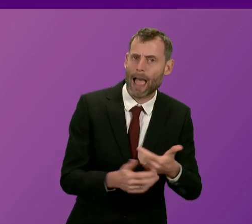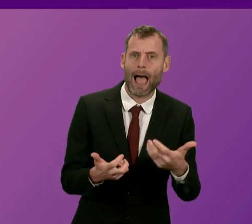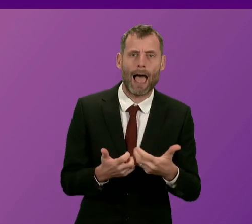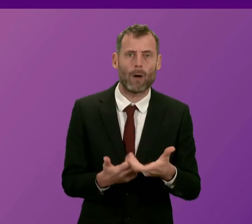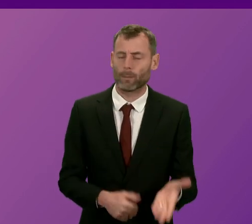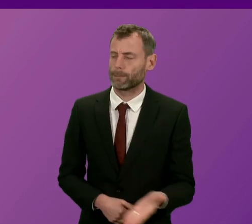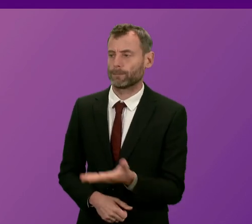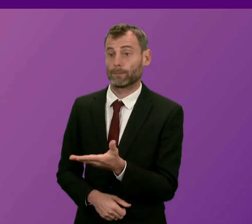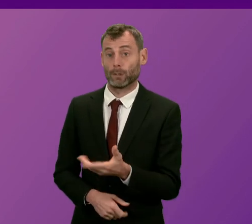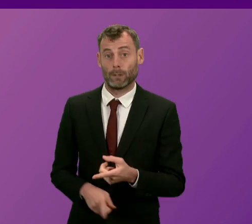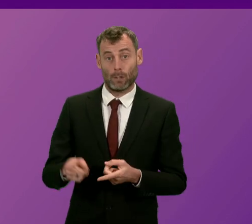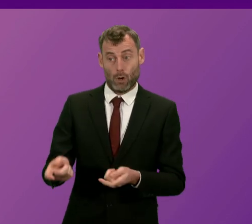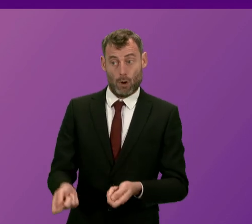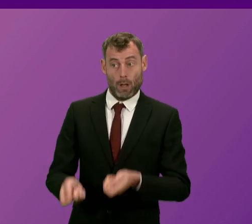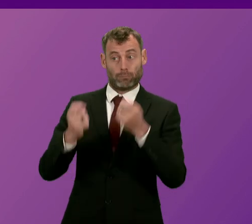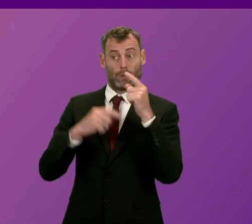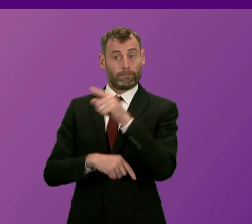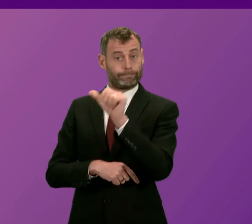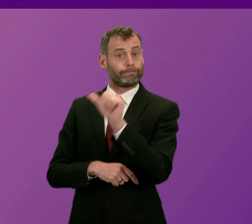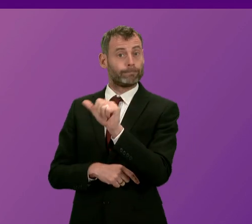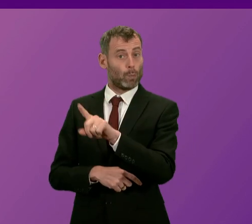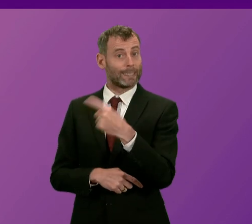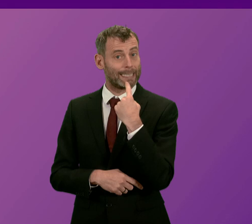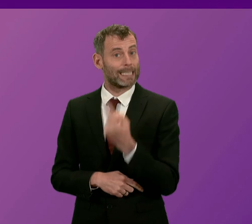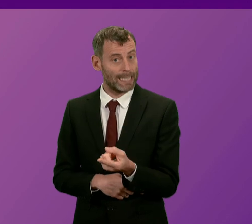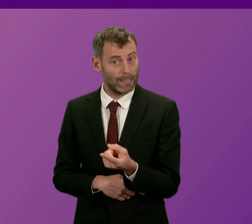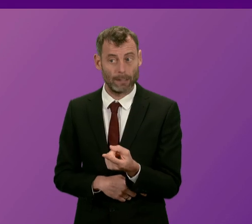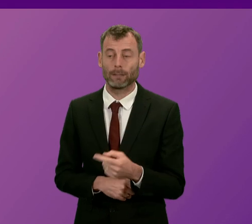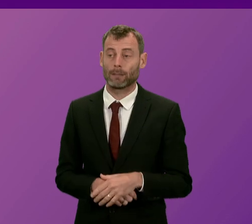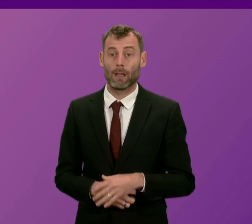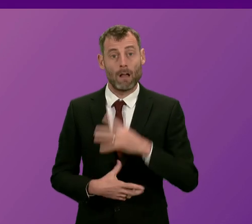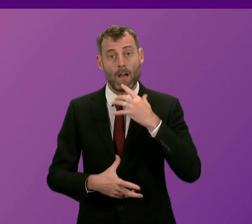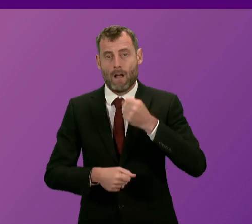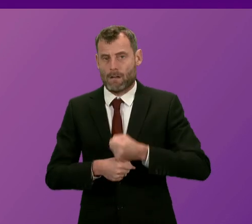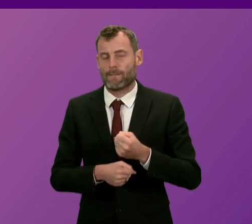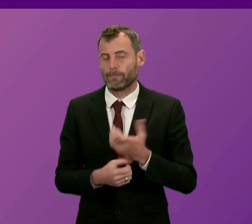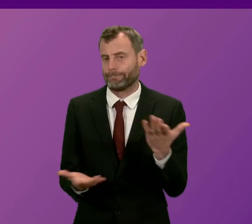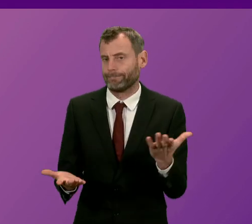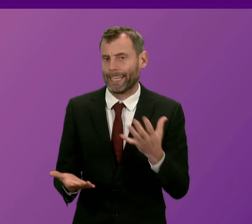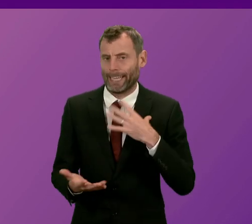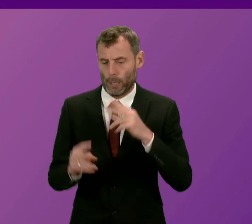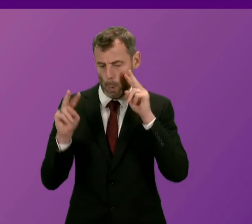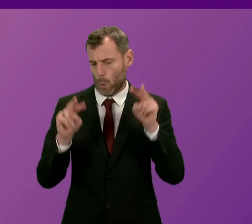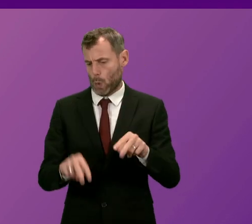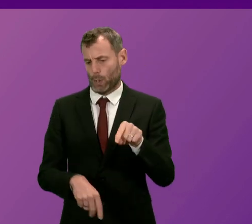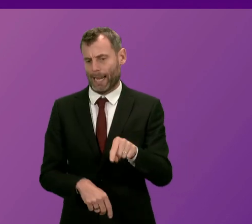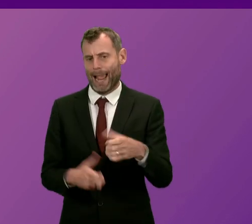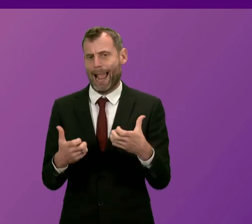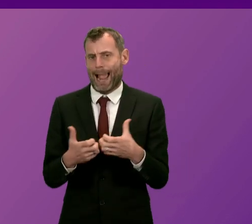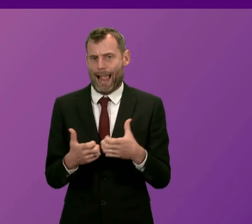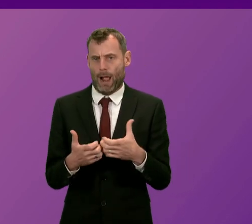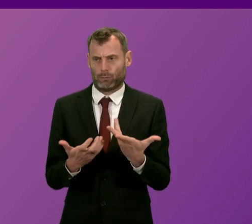I agree fundamentally with the point that Carol Mockin puts to me and the government is of course taking forward a number of measures